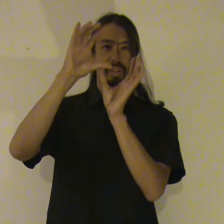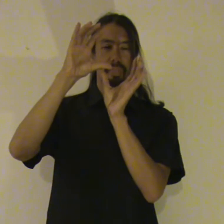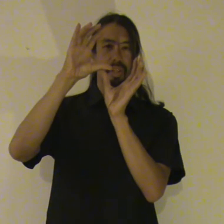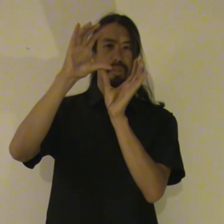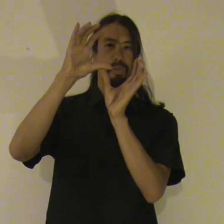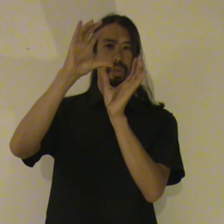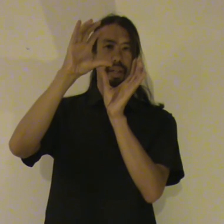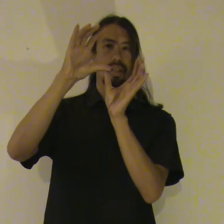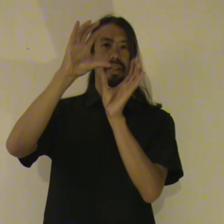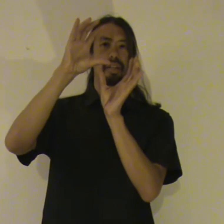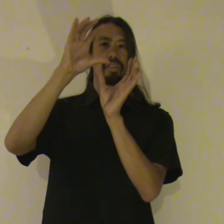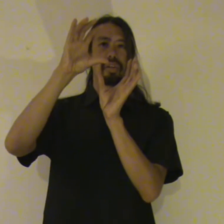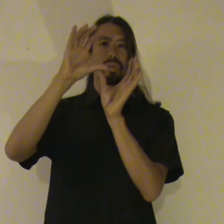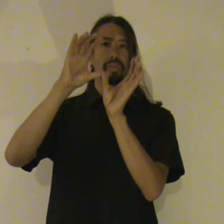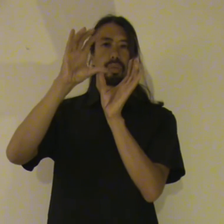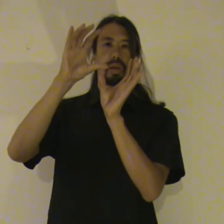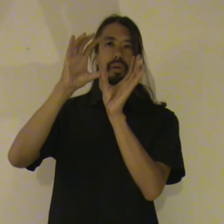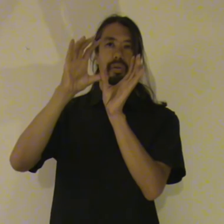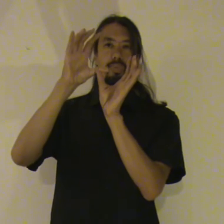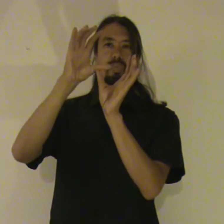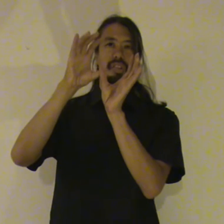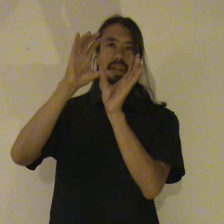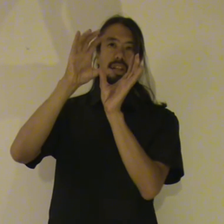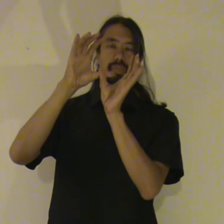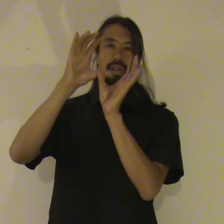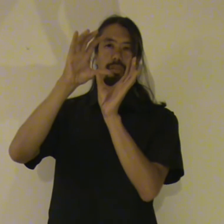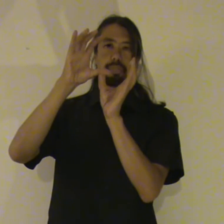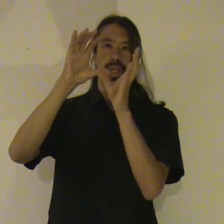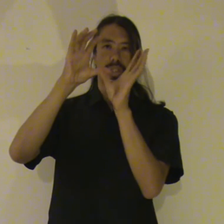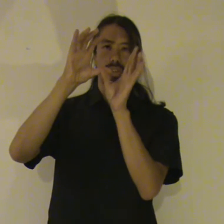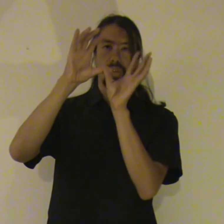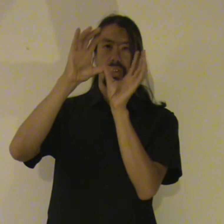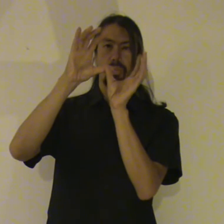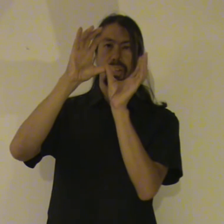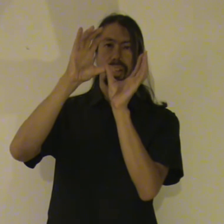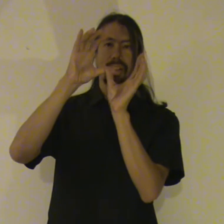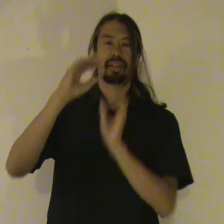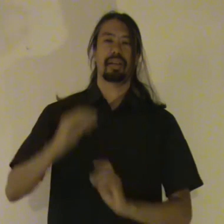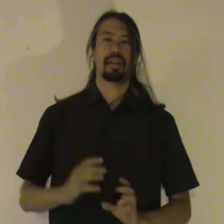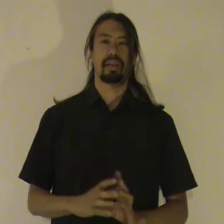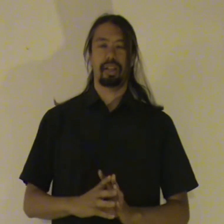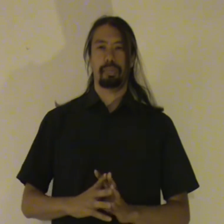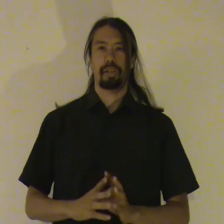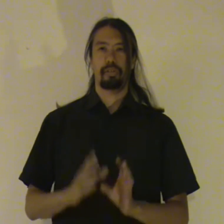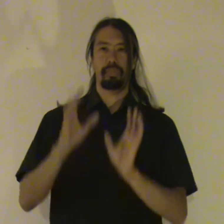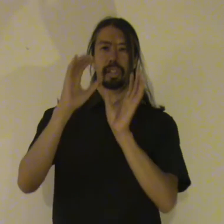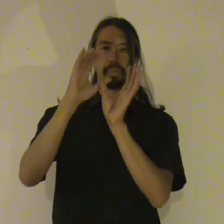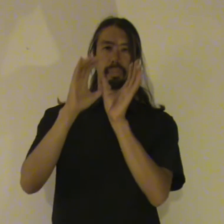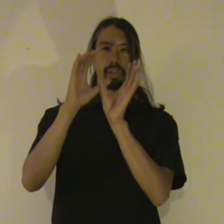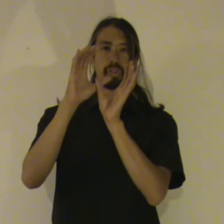it but not fully. So you are missing a large part of the picture. And you are inventing another large part of the picture. But because